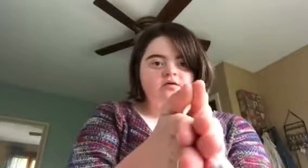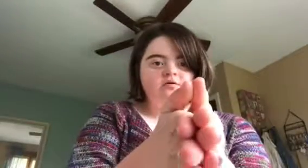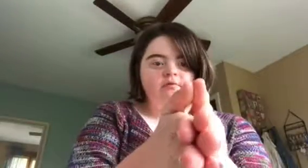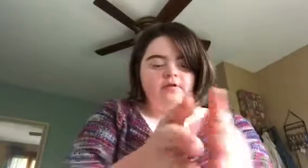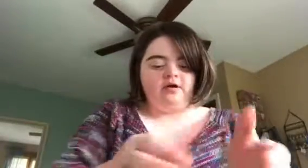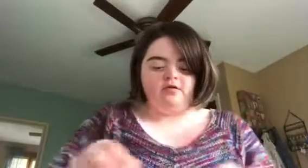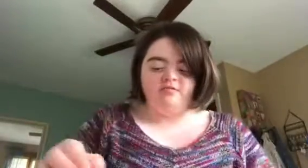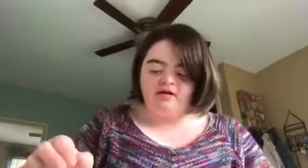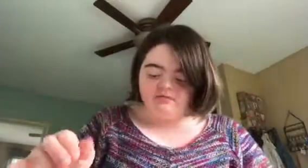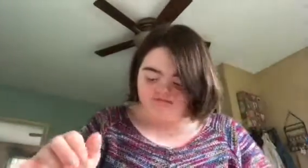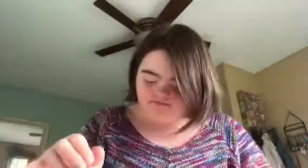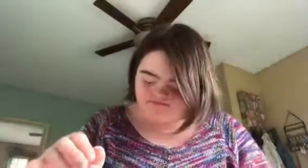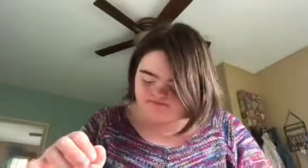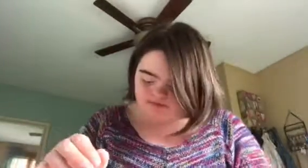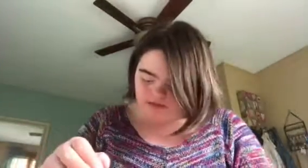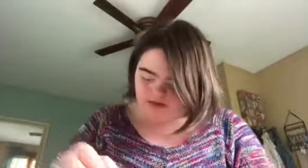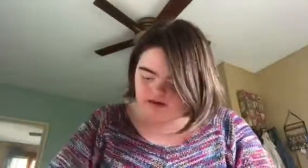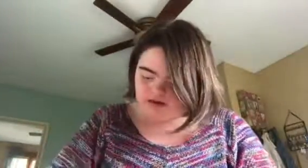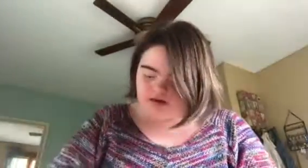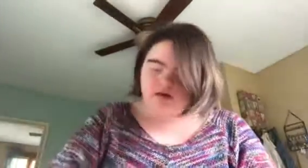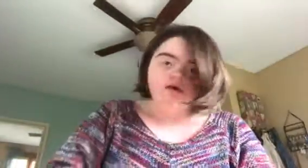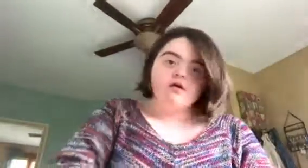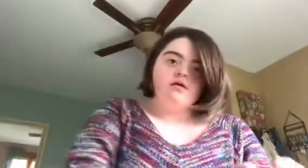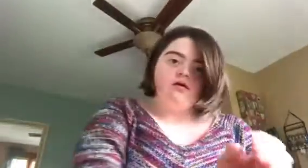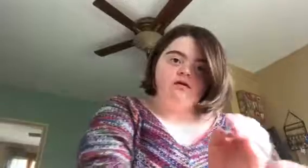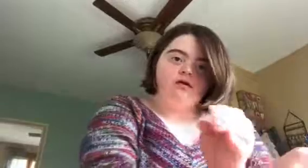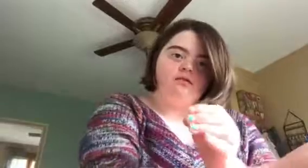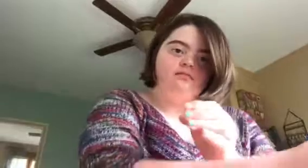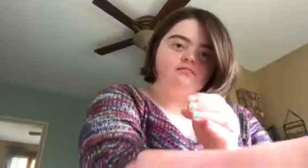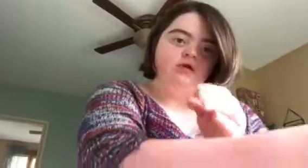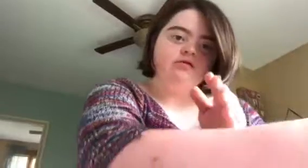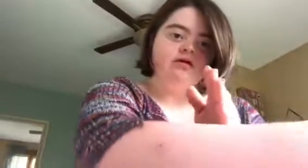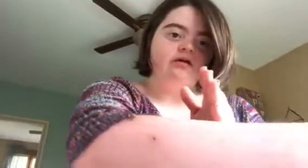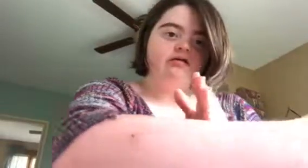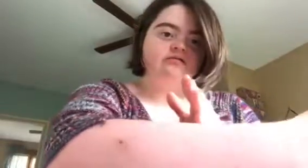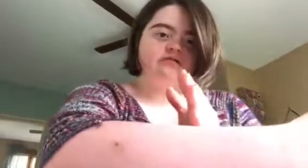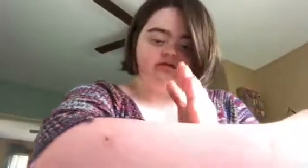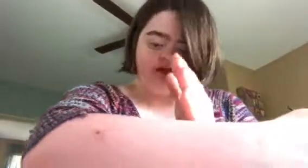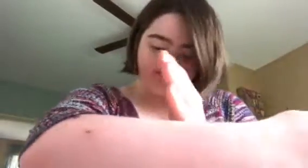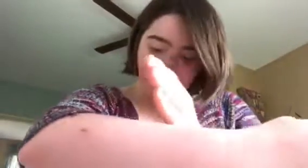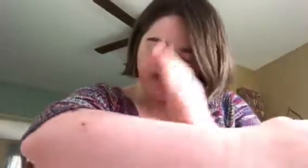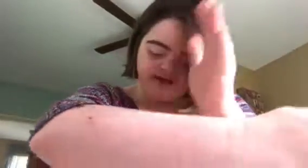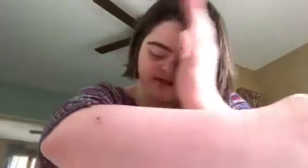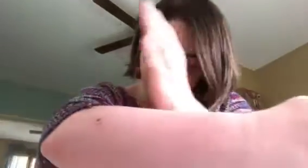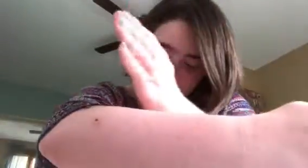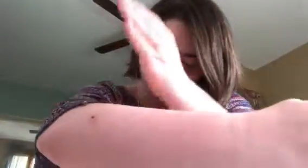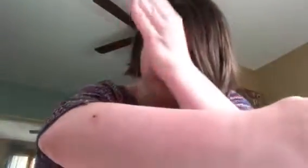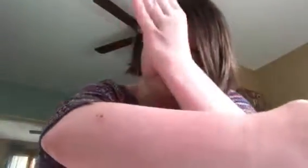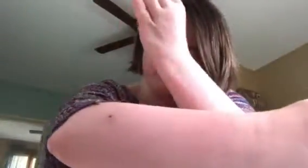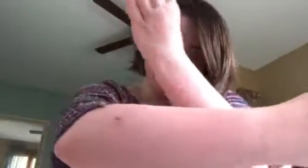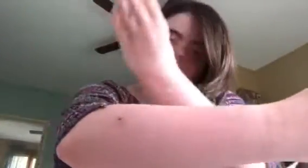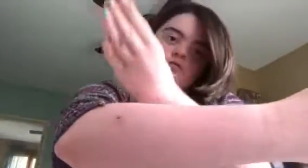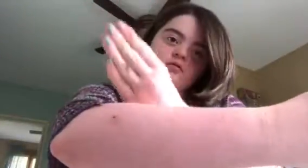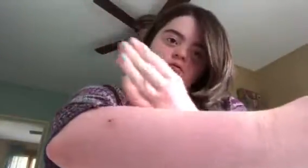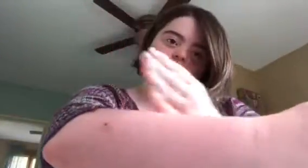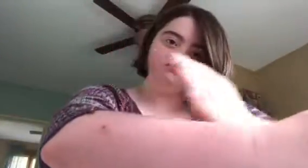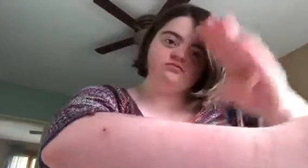Open and closing. And now music is like this, and go like